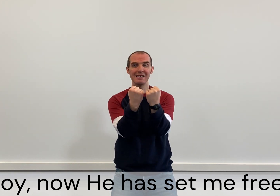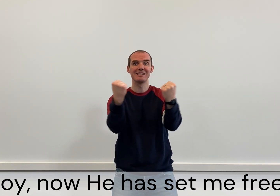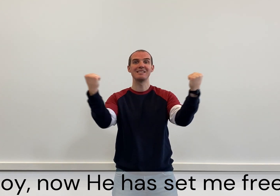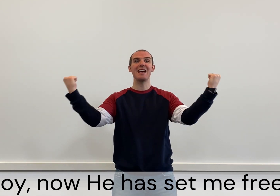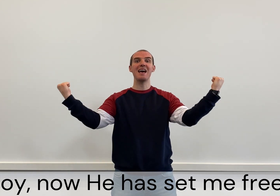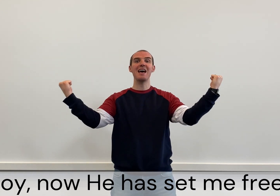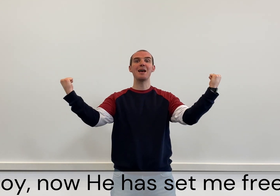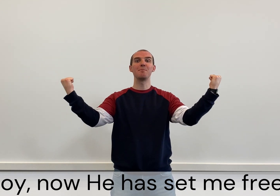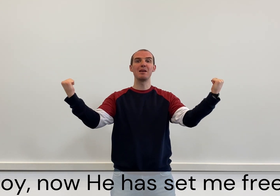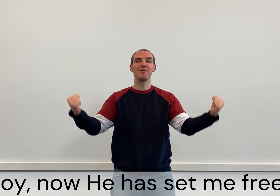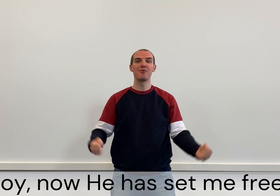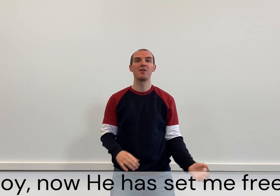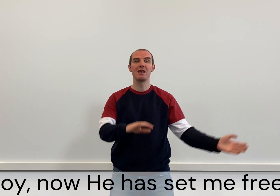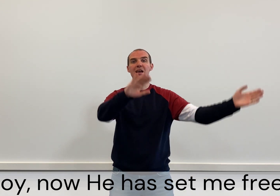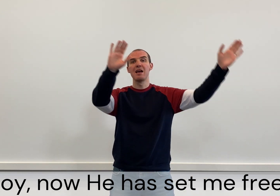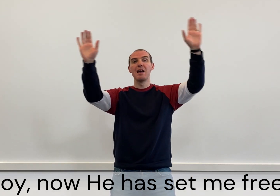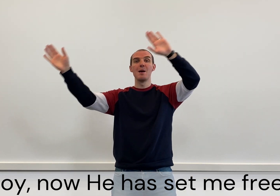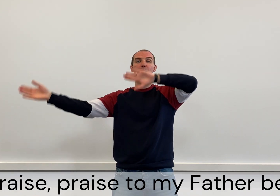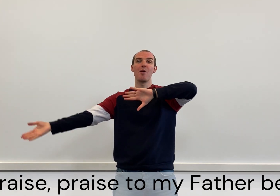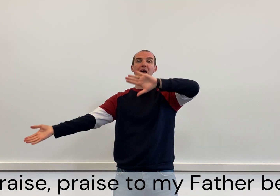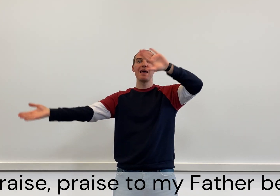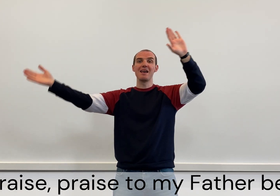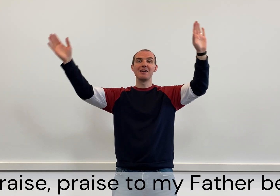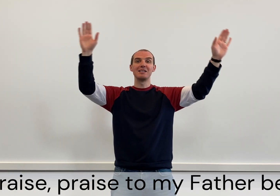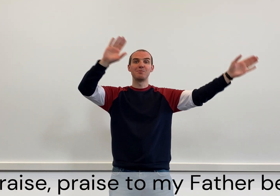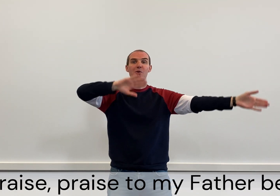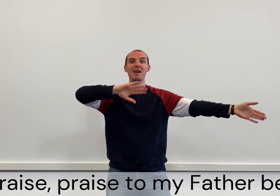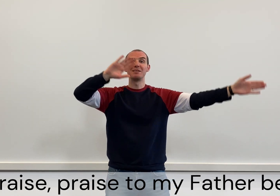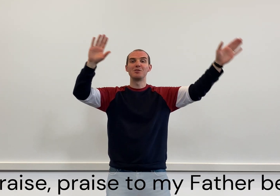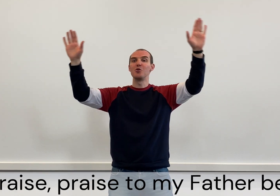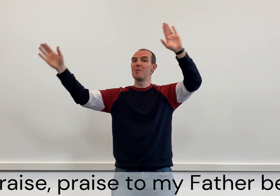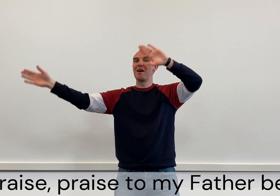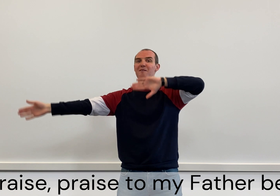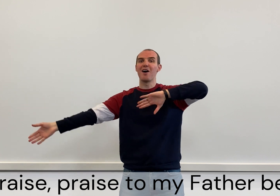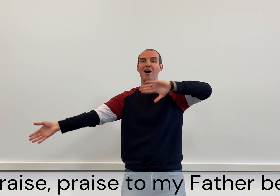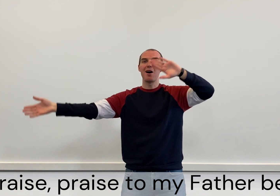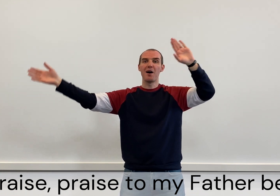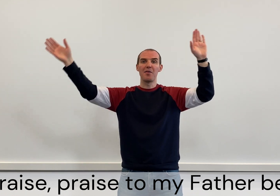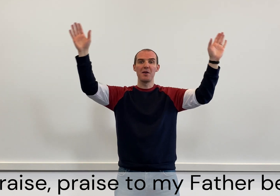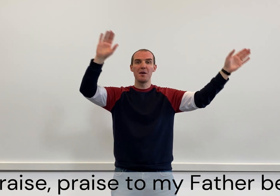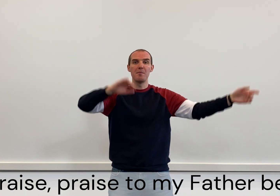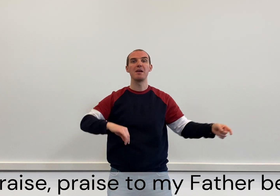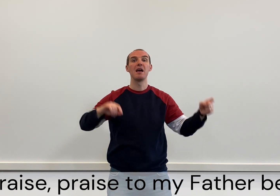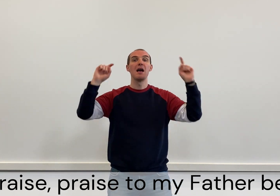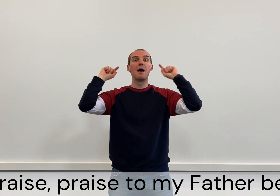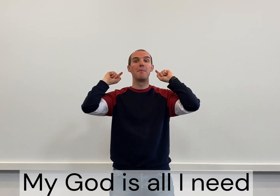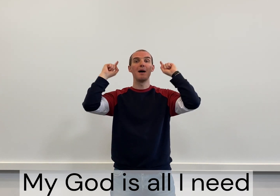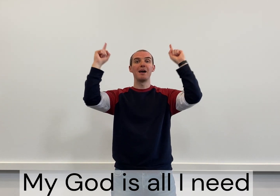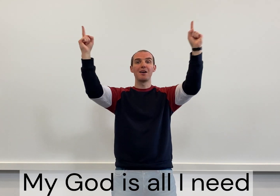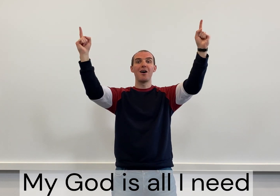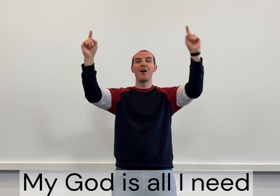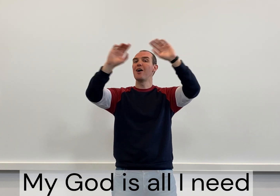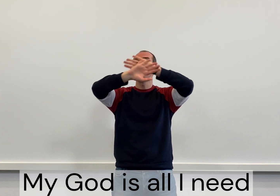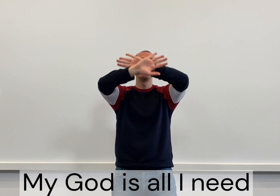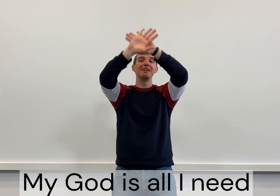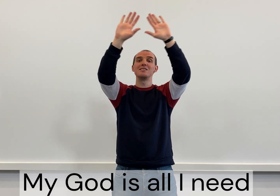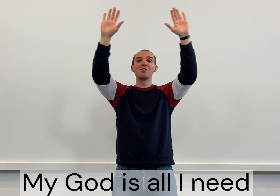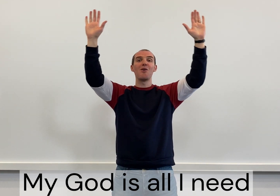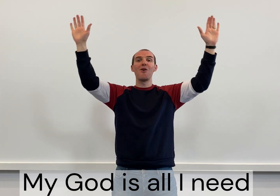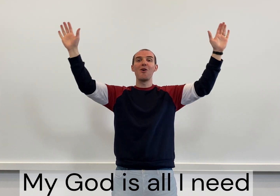has set me free. Praise, praise to my Father. Be my God, it's all